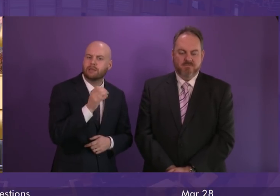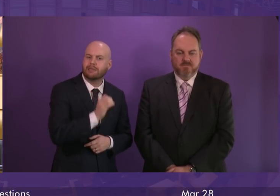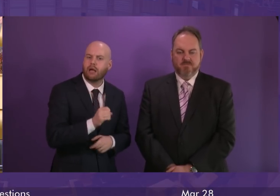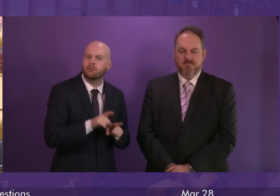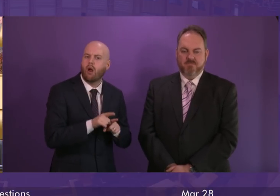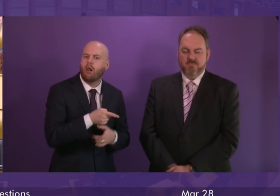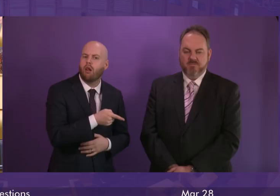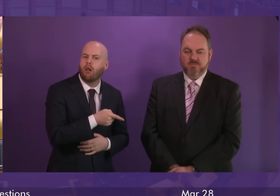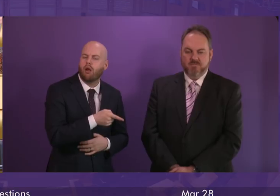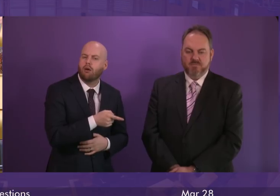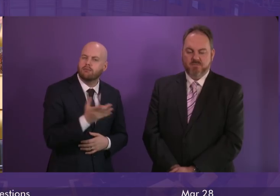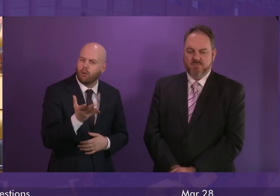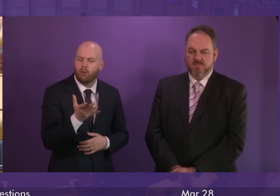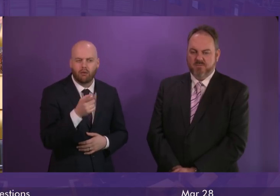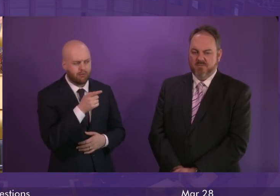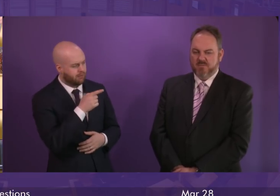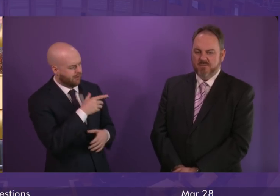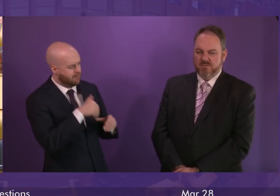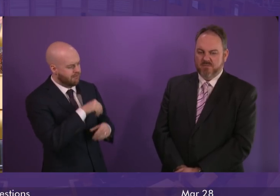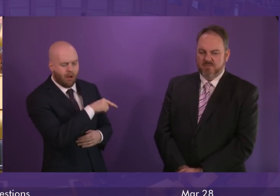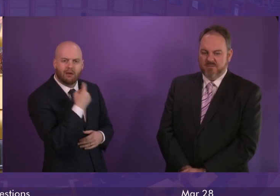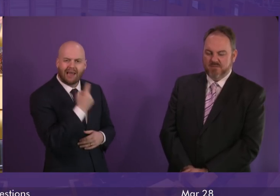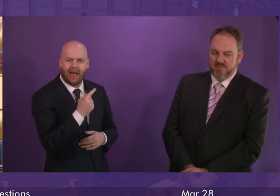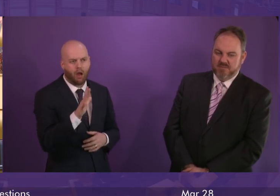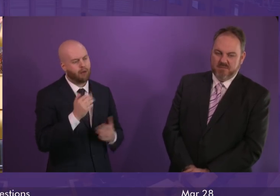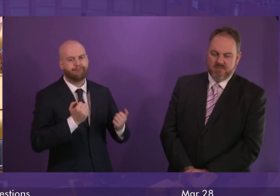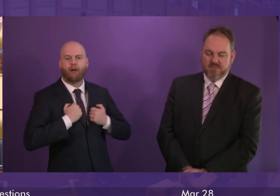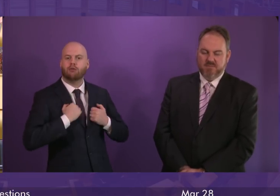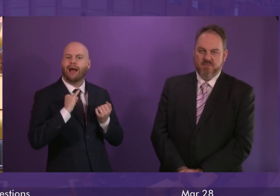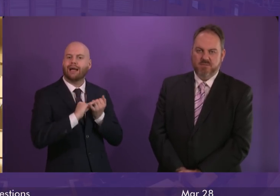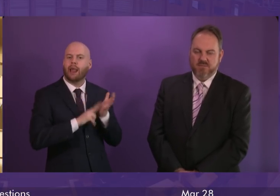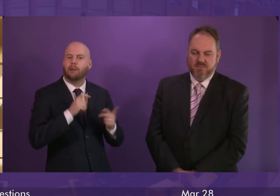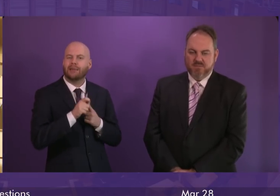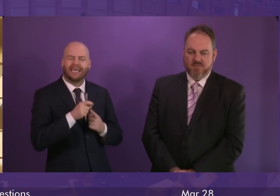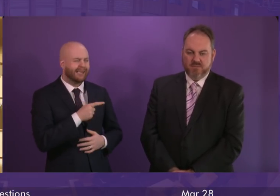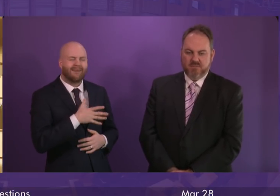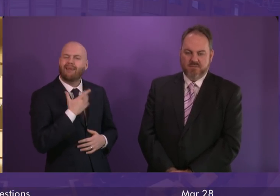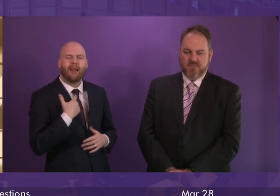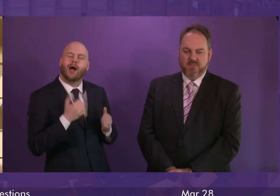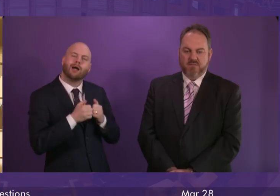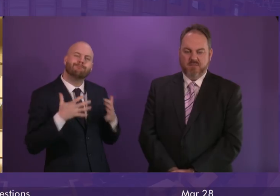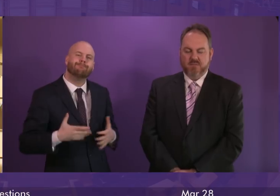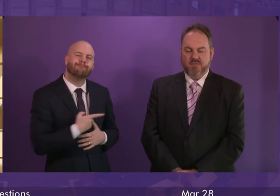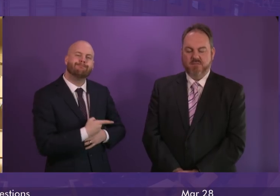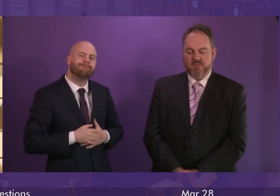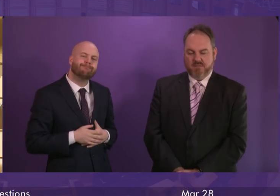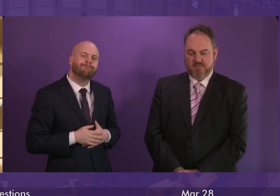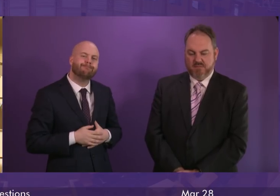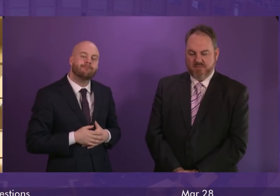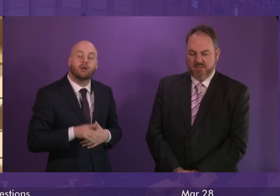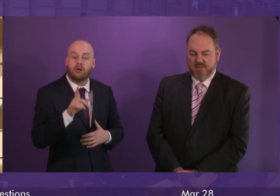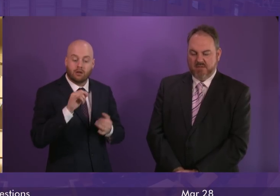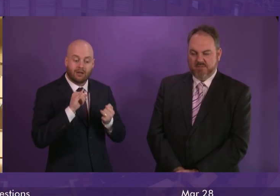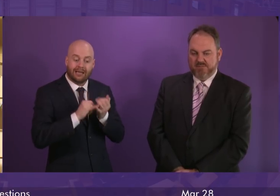the members' assertion that this is somehow down to the SNP simply doesn't bear scrutiny. What does mark the SNP